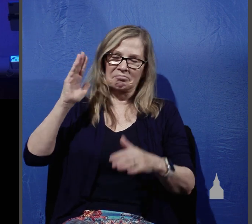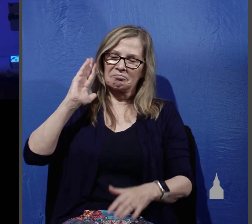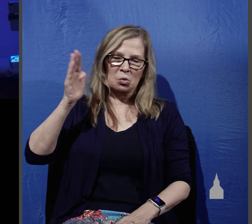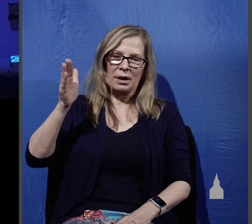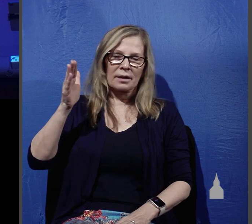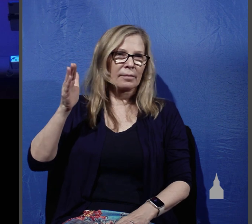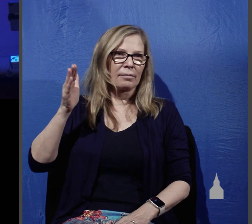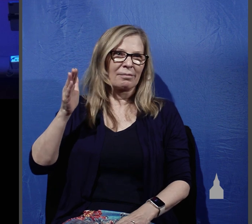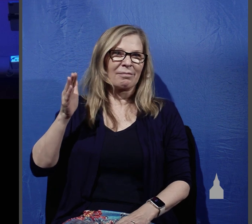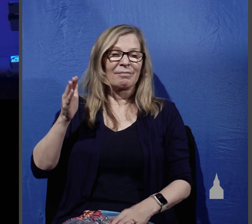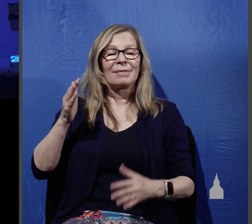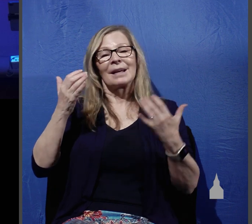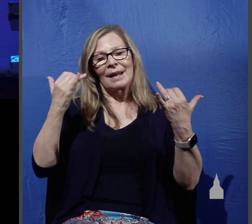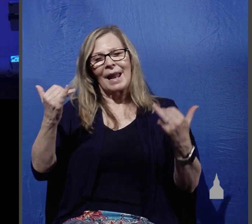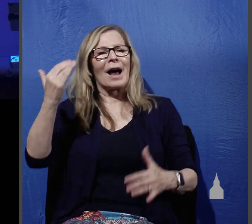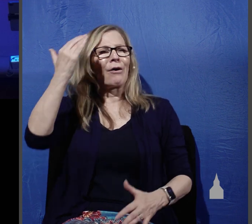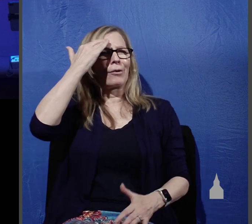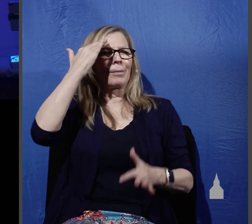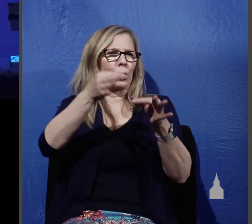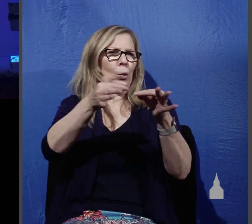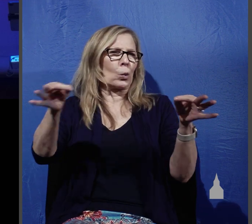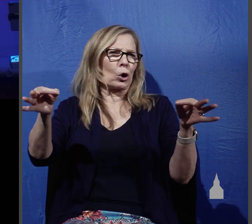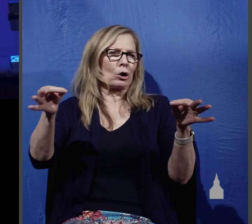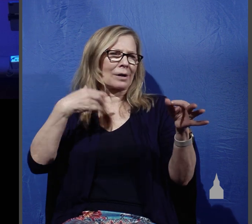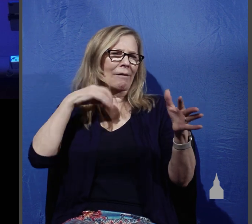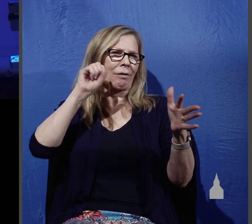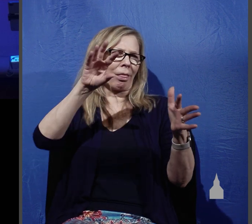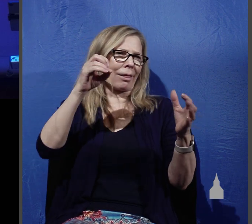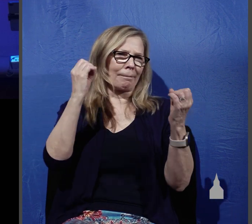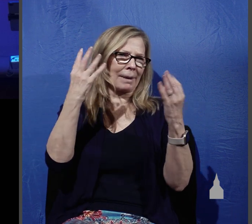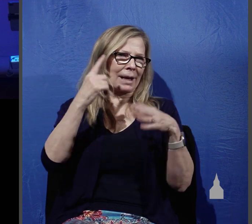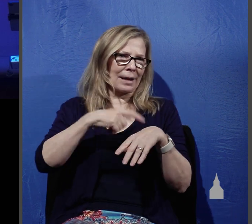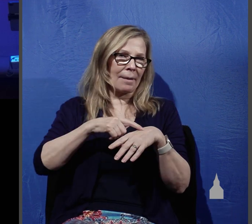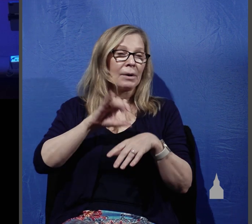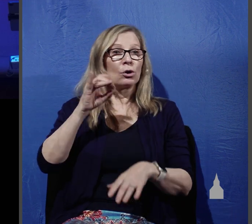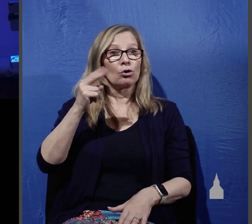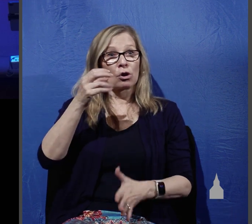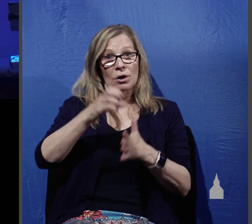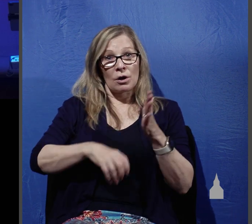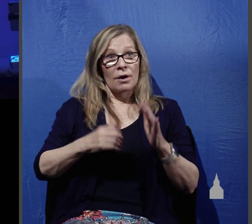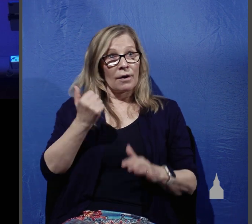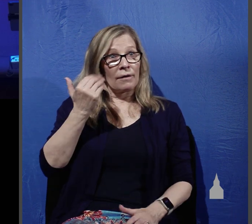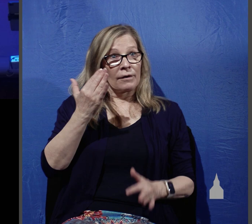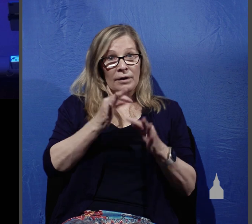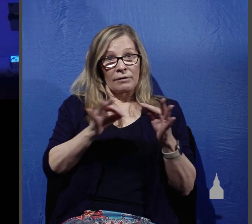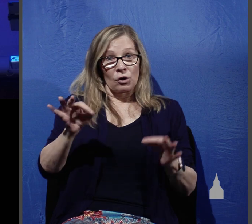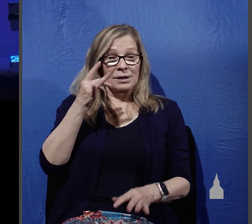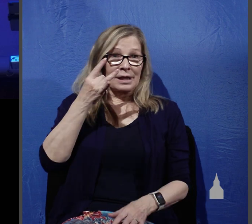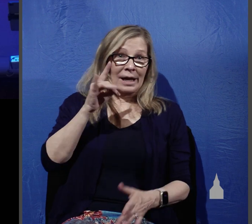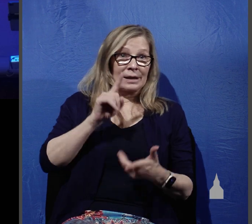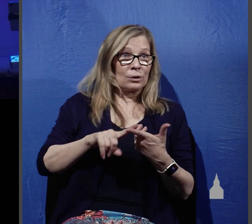these now familiar words I've read this to you many times John chapter 15 verses 18 through 20